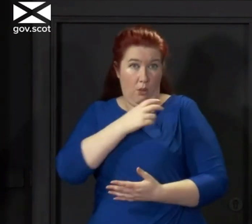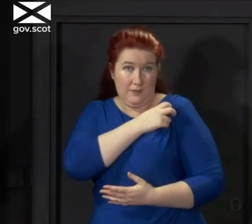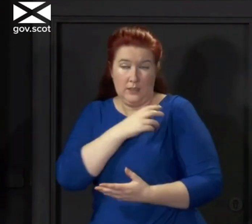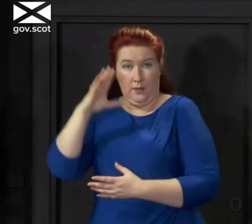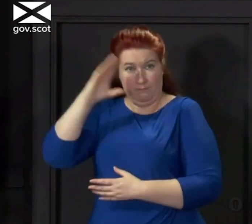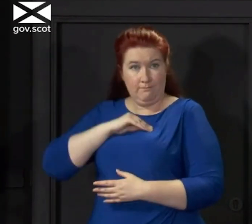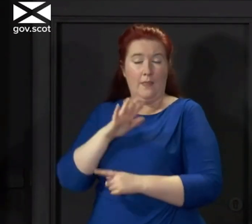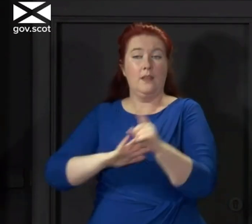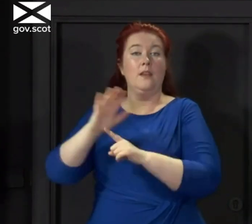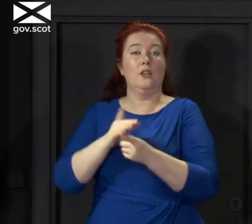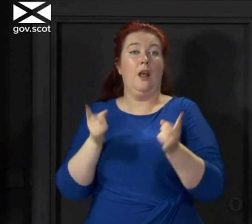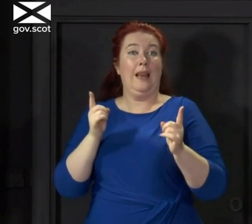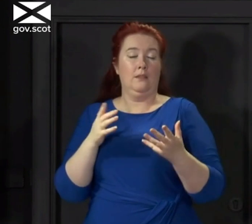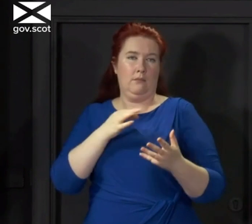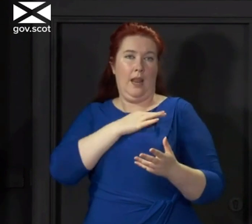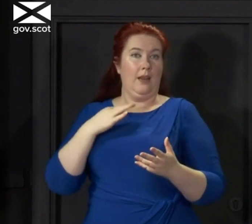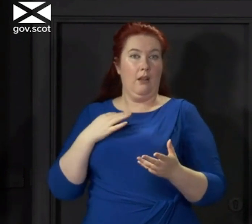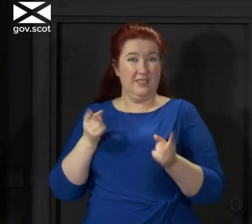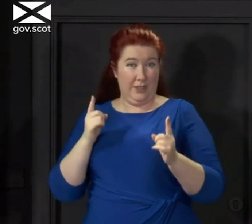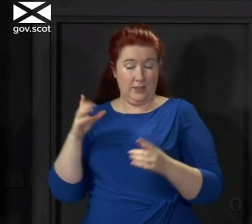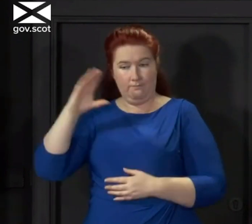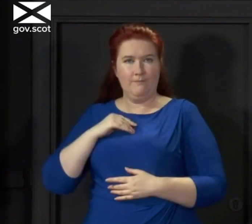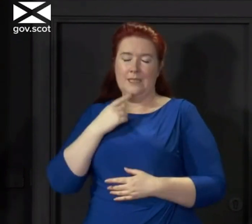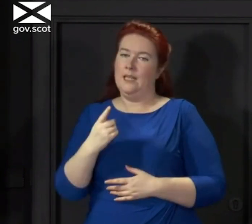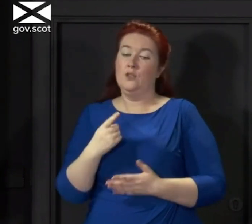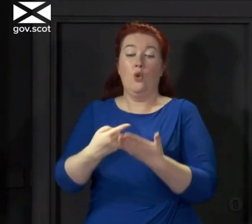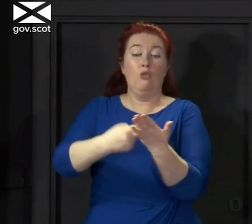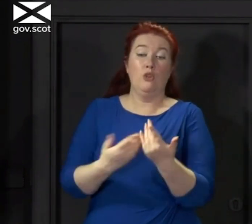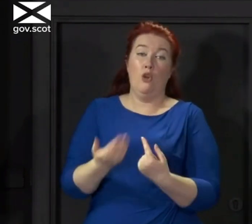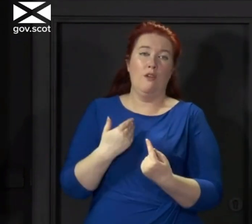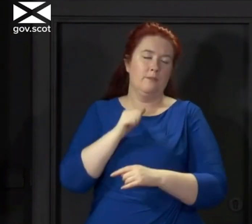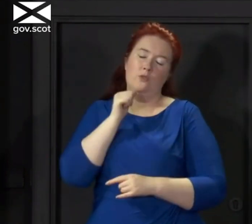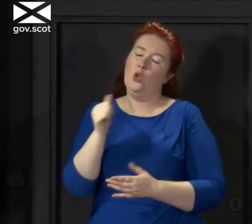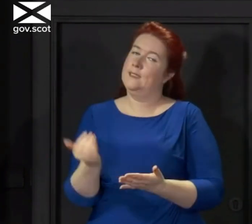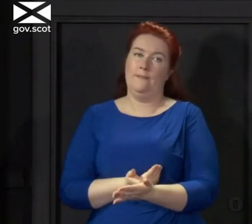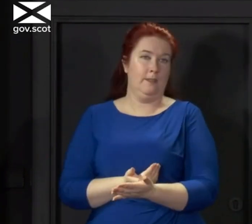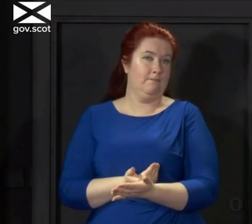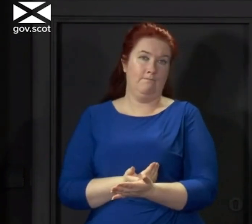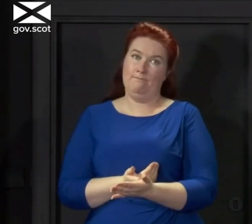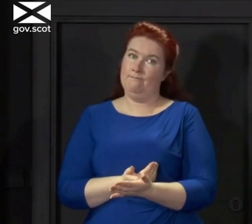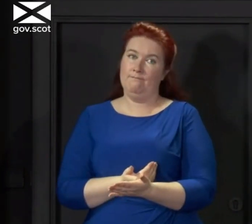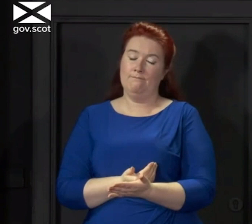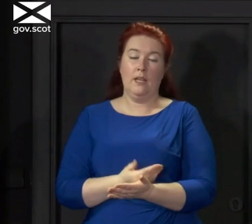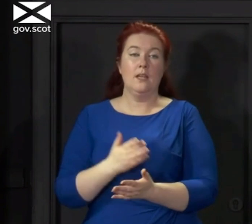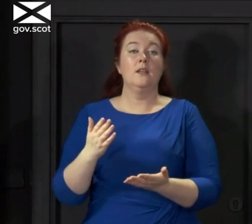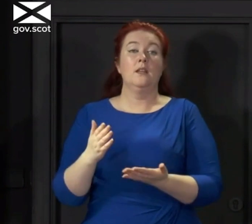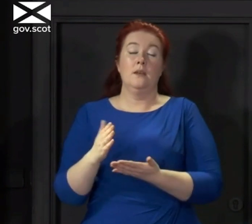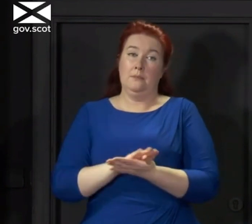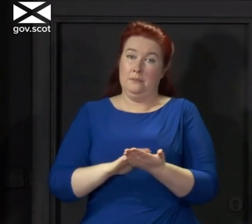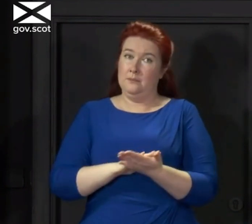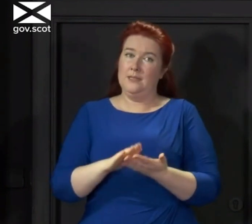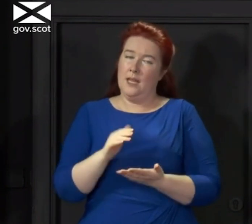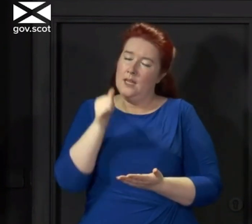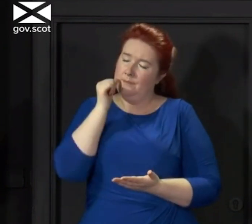that it is not yet safe to lift these restrictions immediately. I know this is disappointing. The Council, in